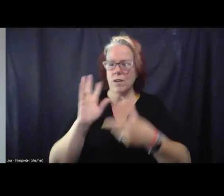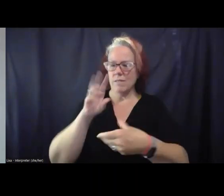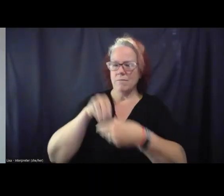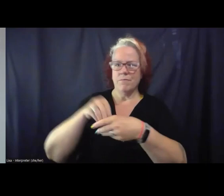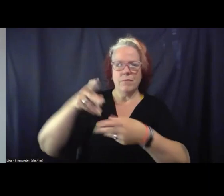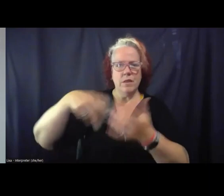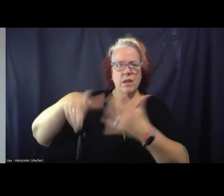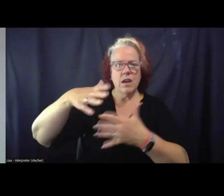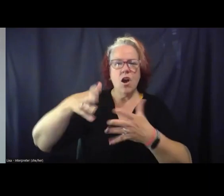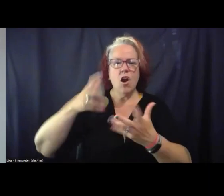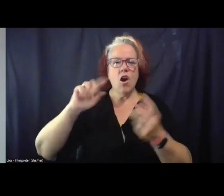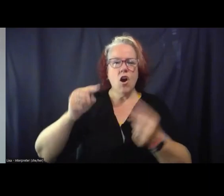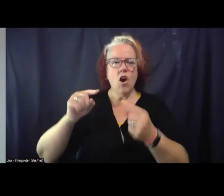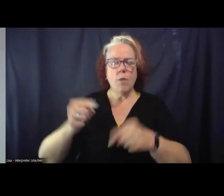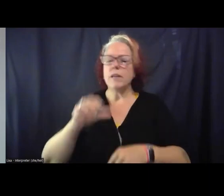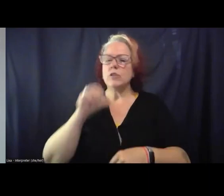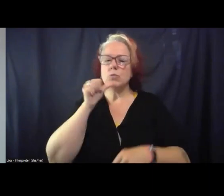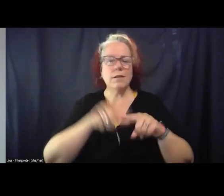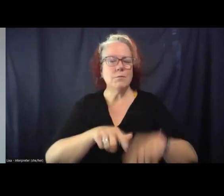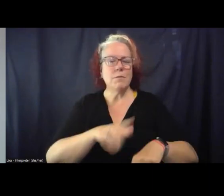traditional social services.